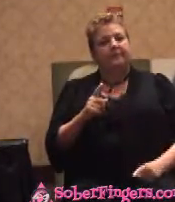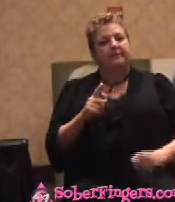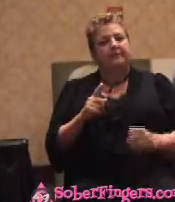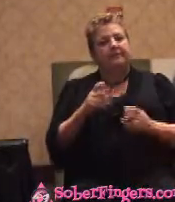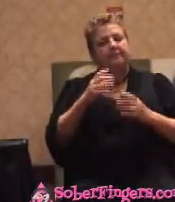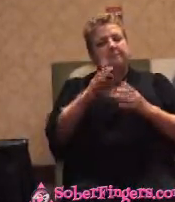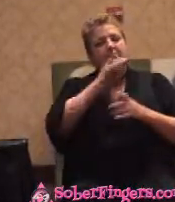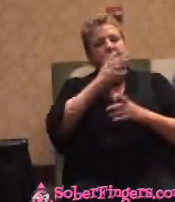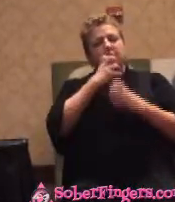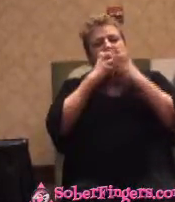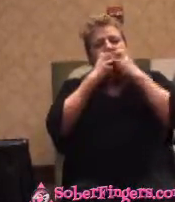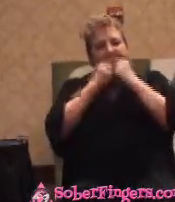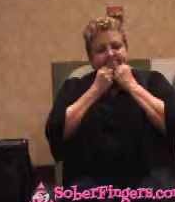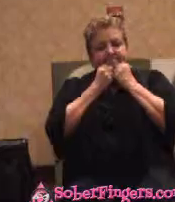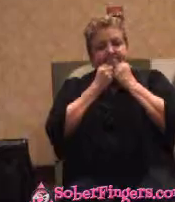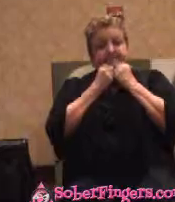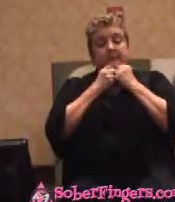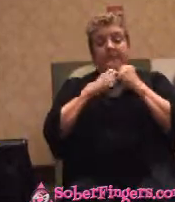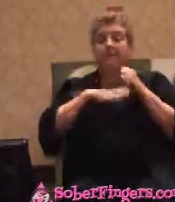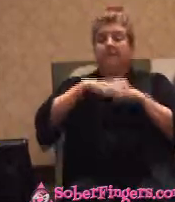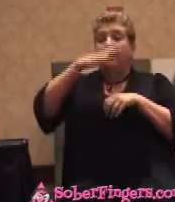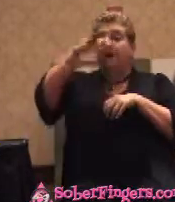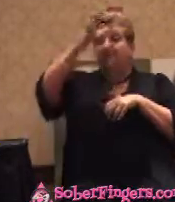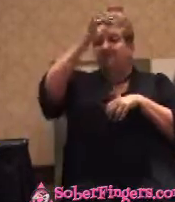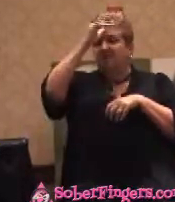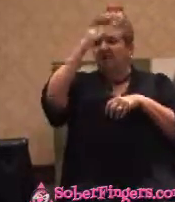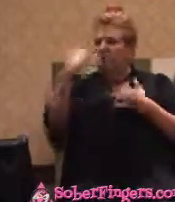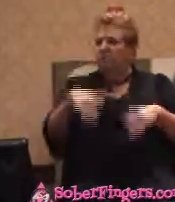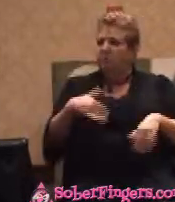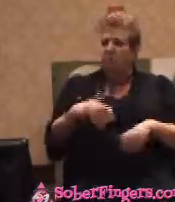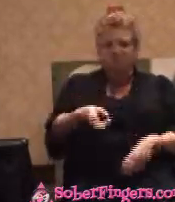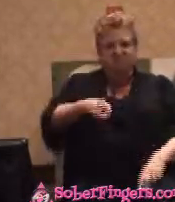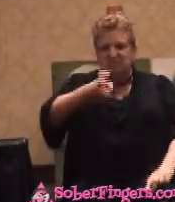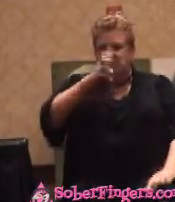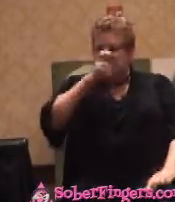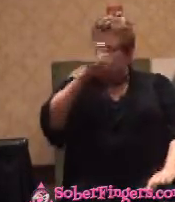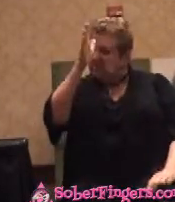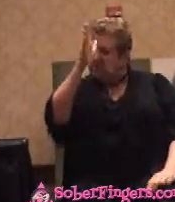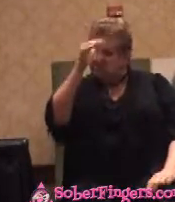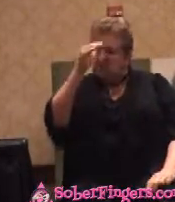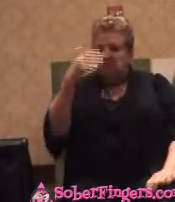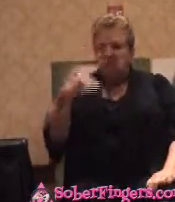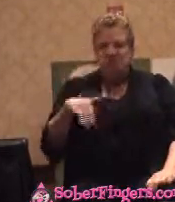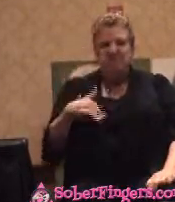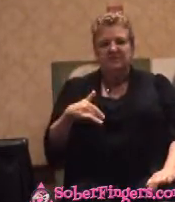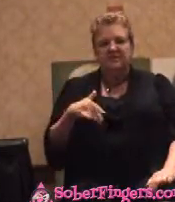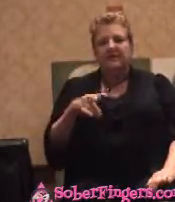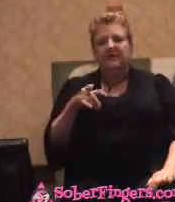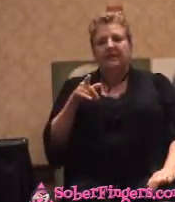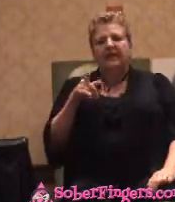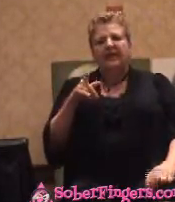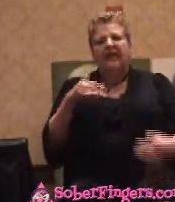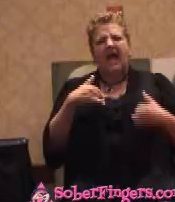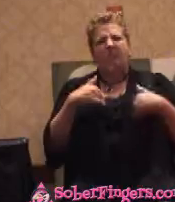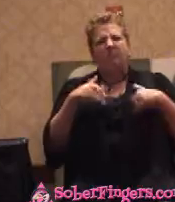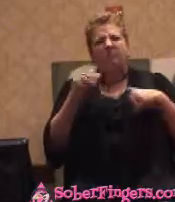My dad was a hard-nosed old boy who was stricken with rheumatoid arthritis and was